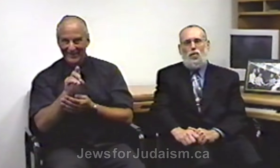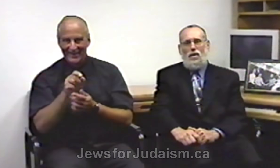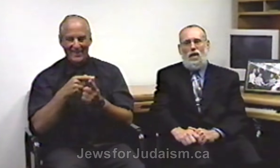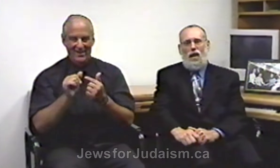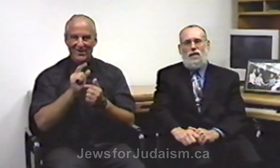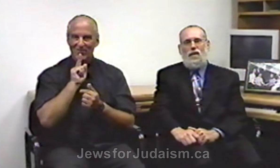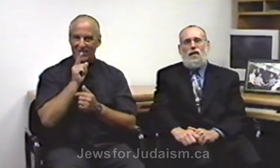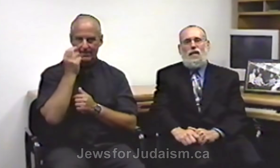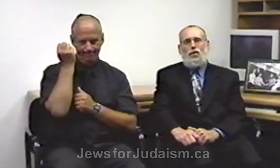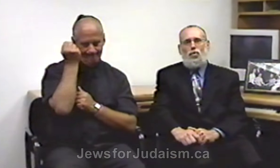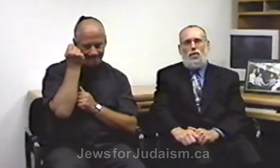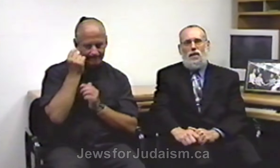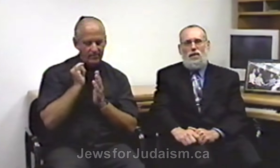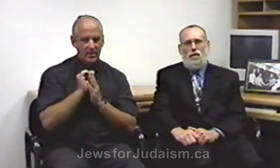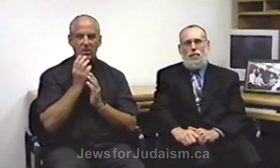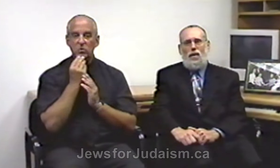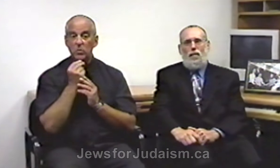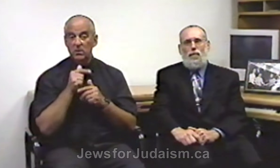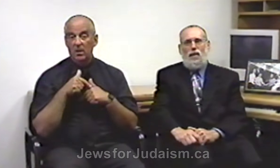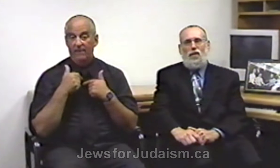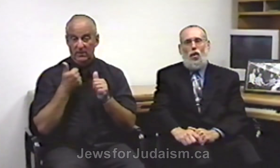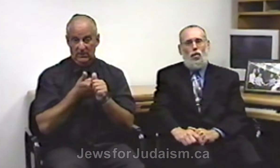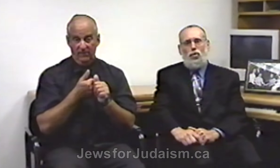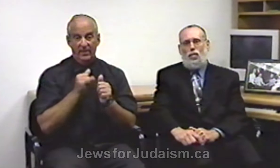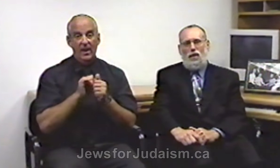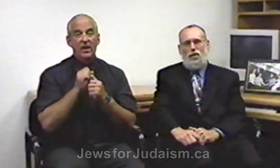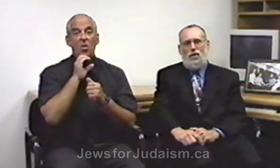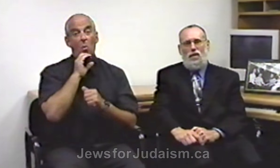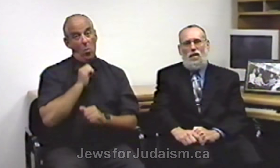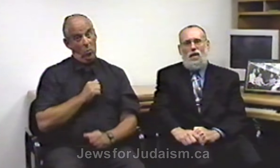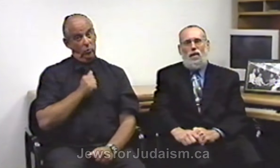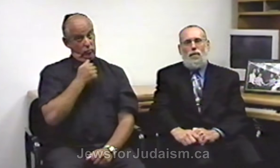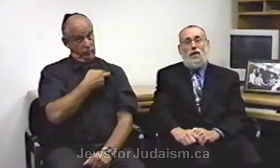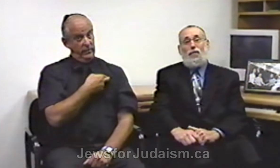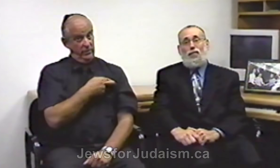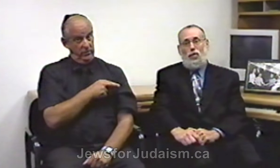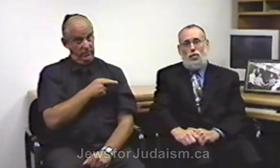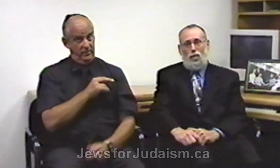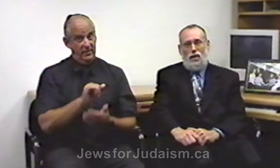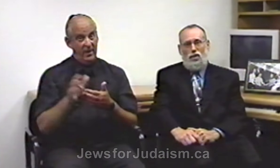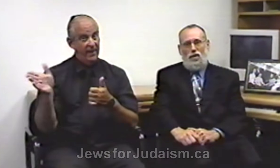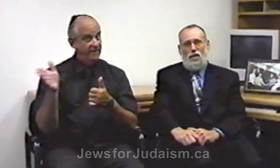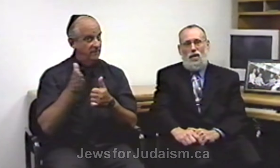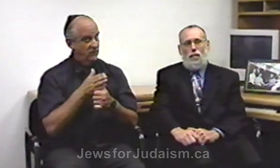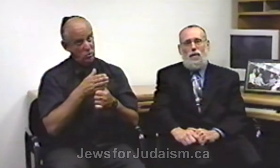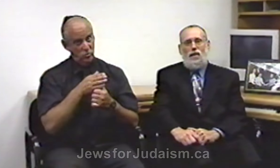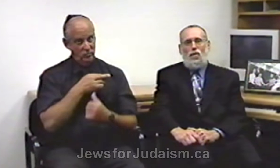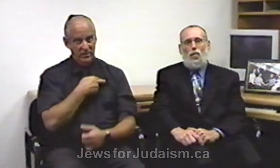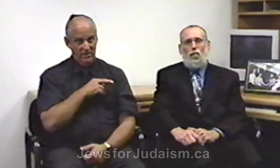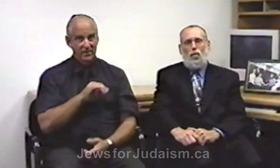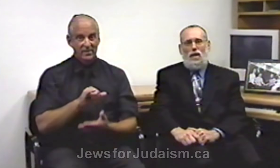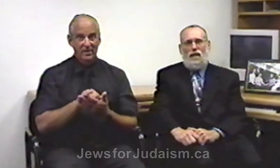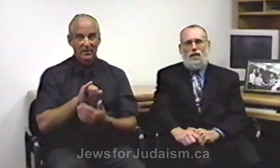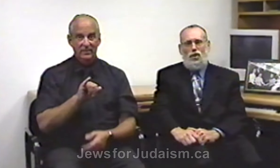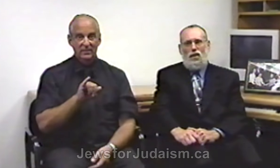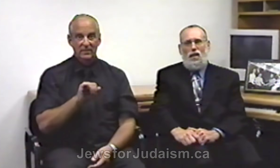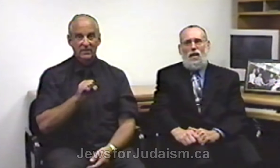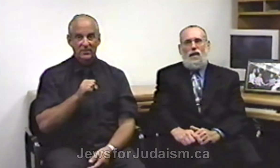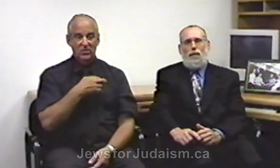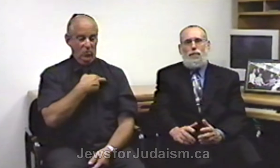realized that Judaism being the older religion being the first religion being the religion that